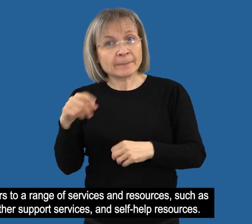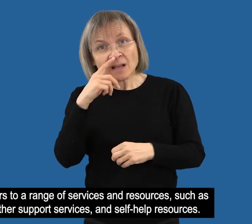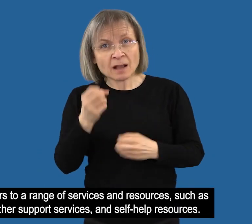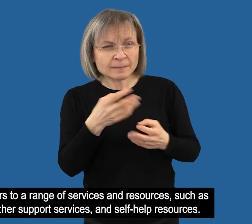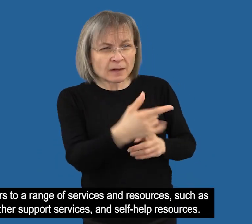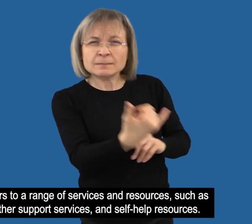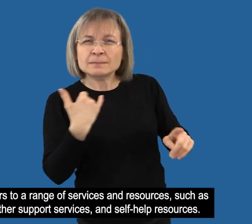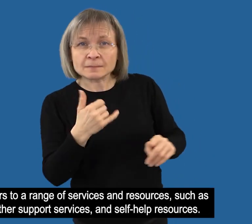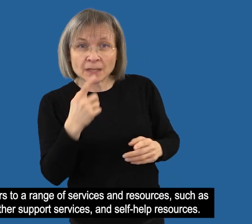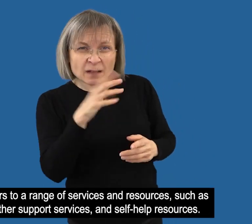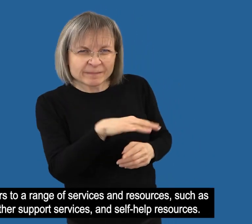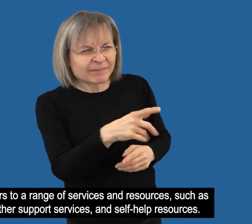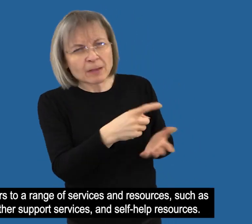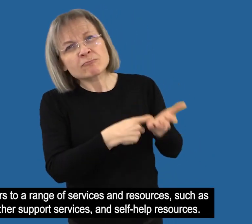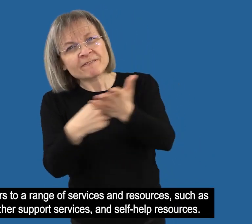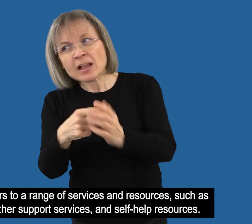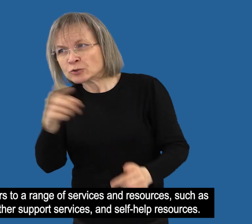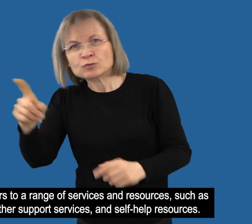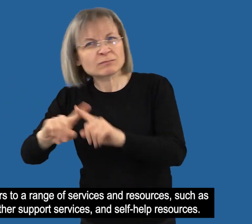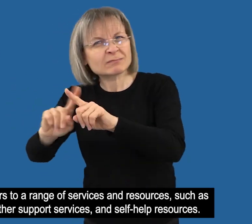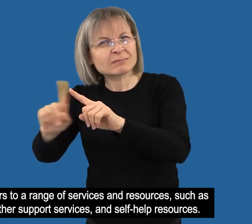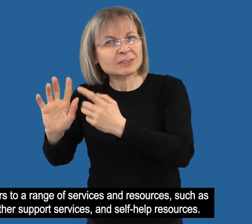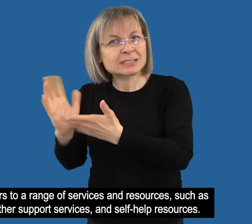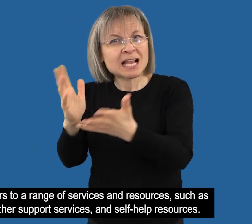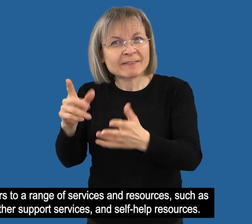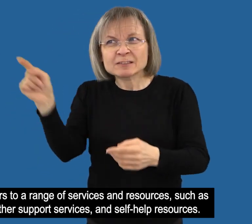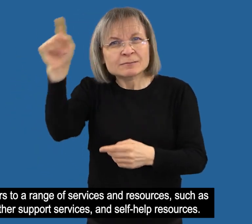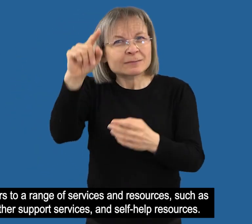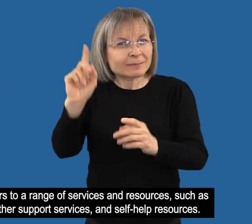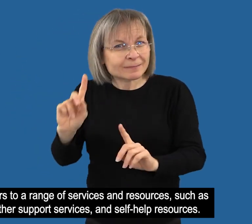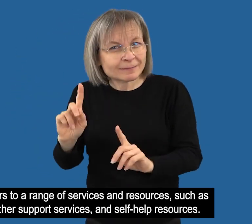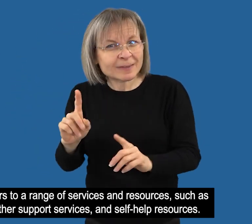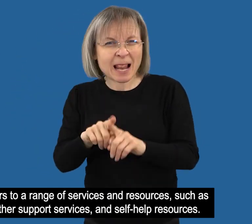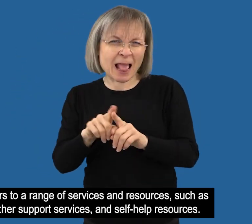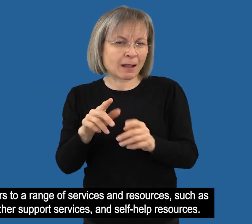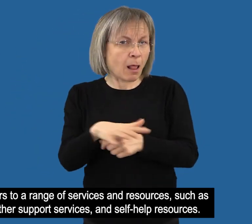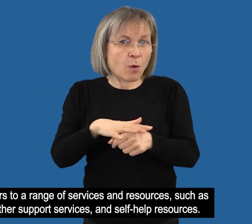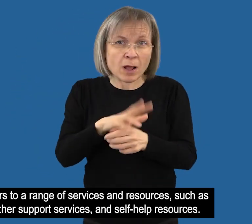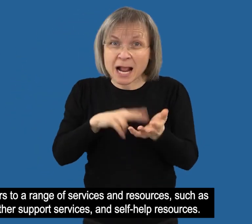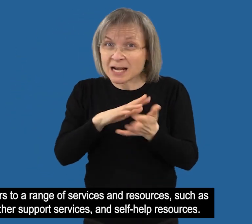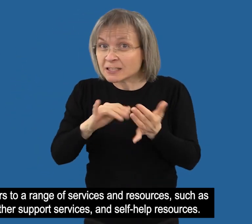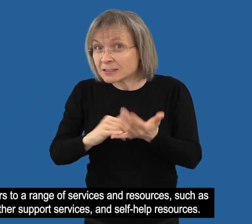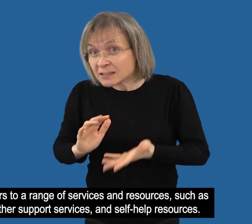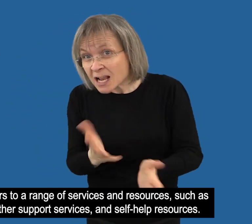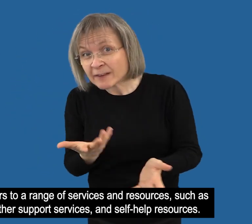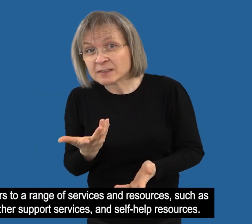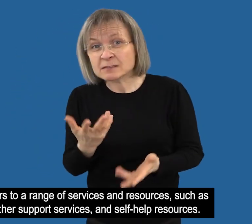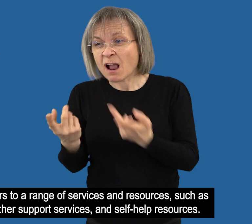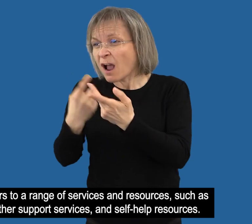The hub can refer callers to a range of services and resources, such as local NHS services, other